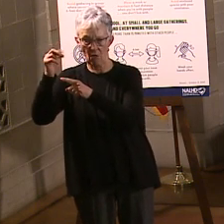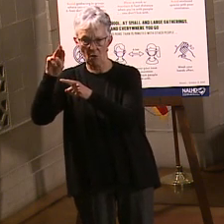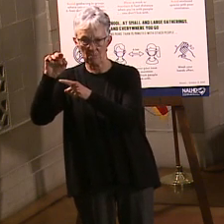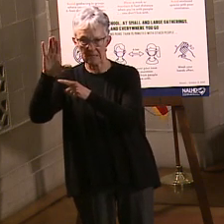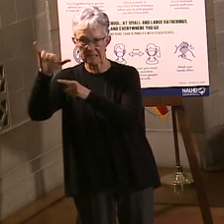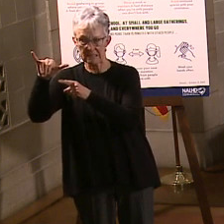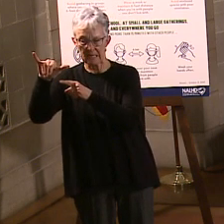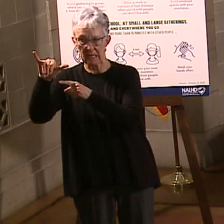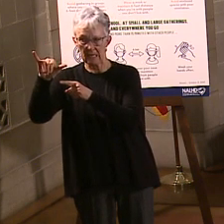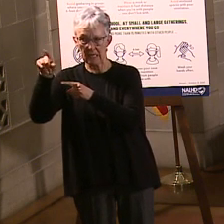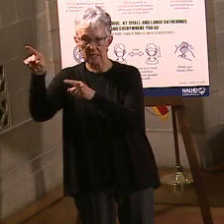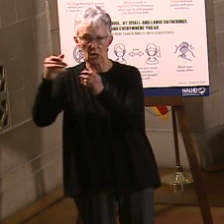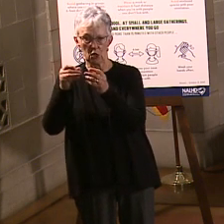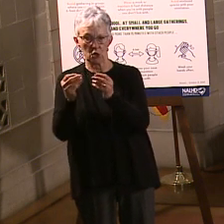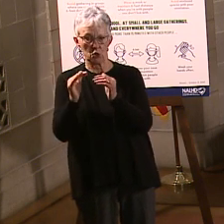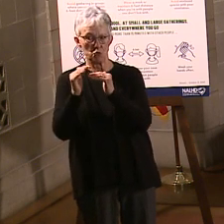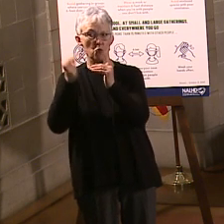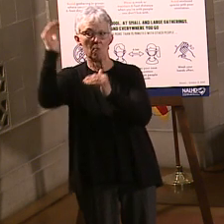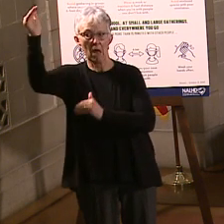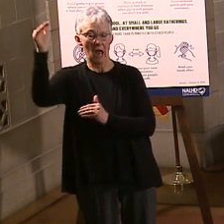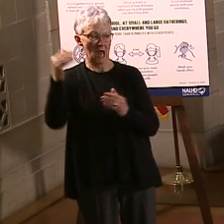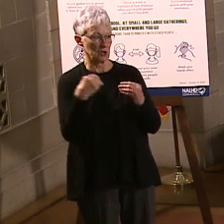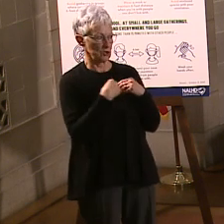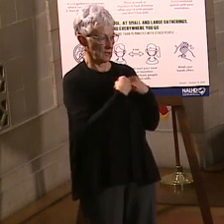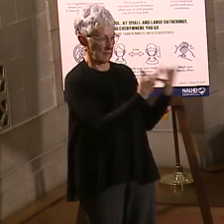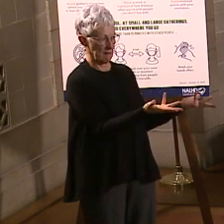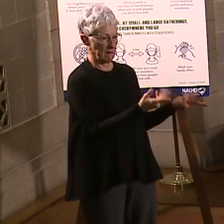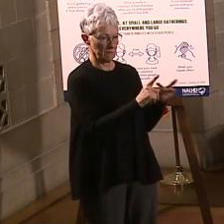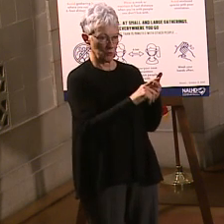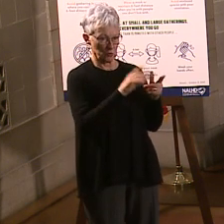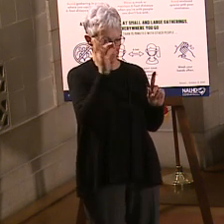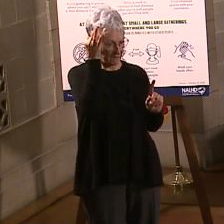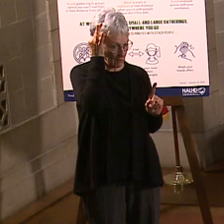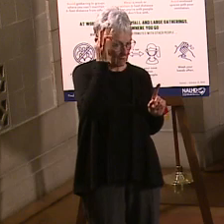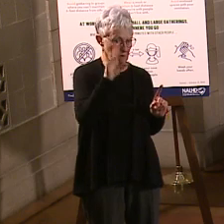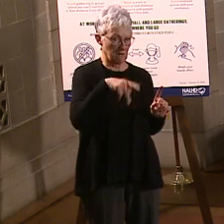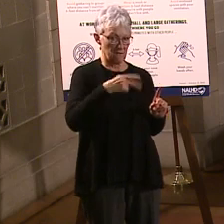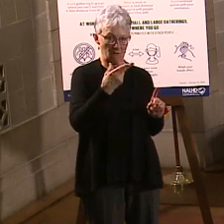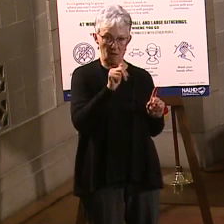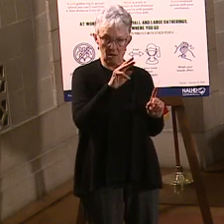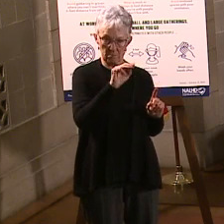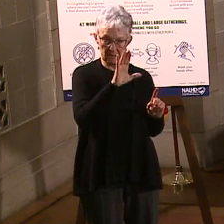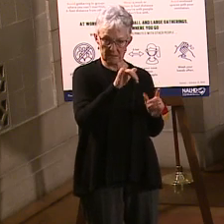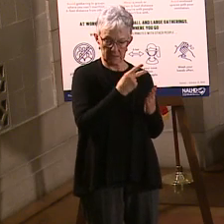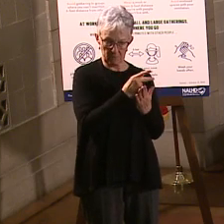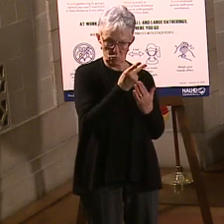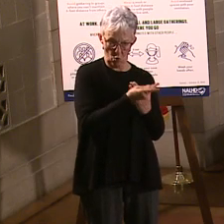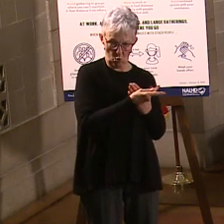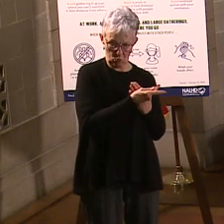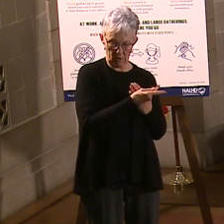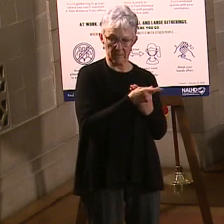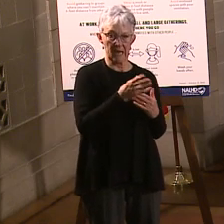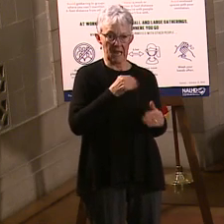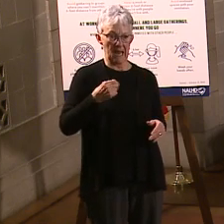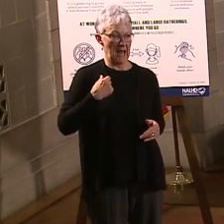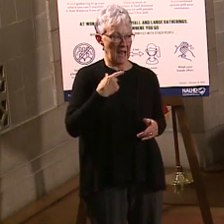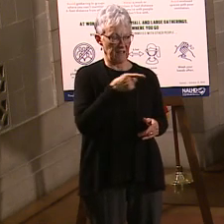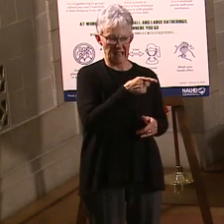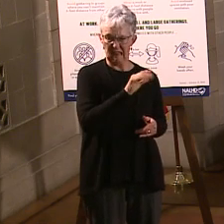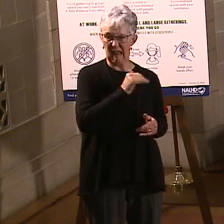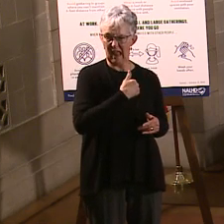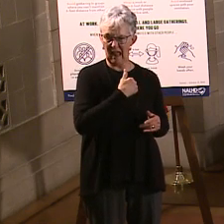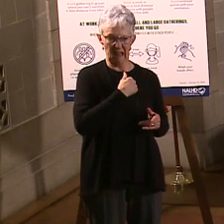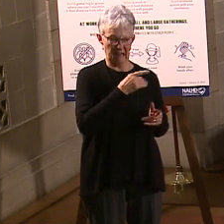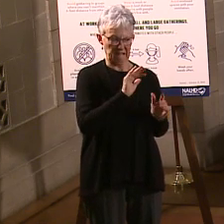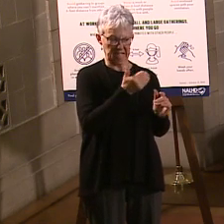So what that means is we had to allocate a specific amount to the federal pharmacy program. And the way they calculated it, we